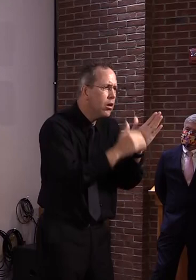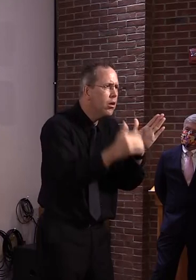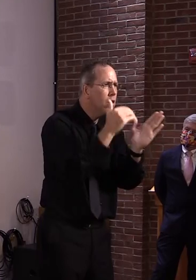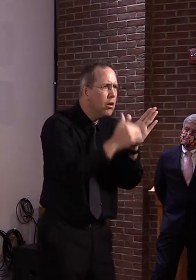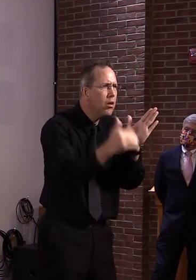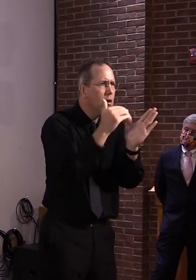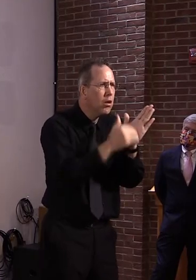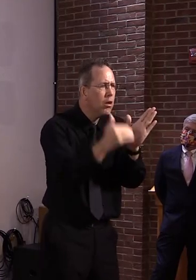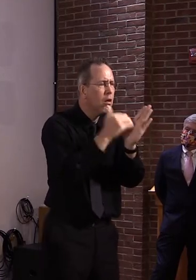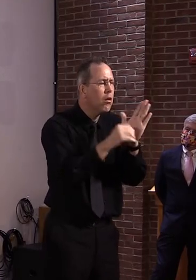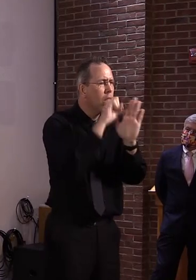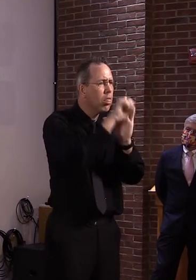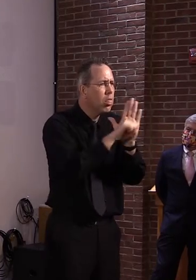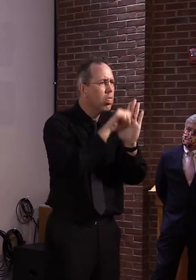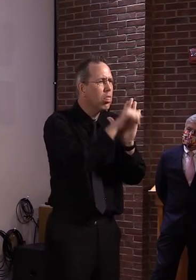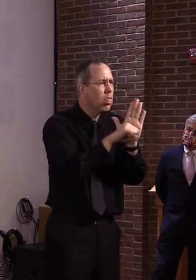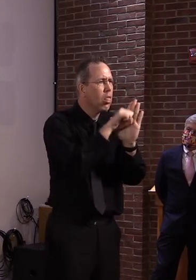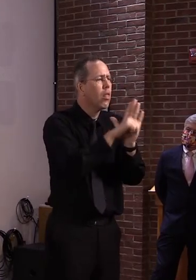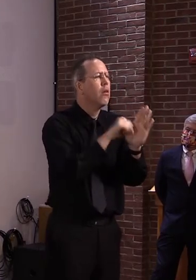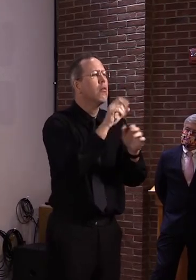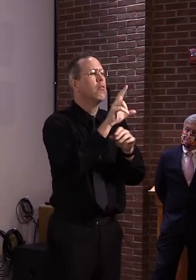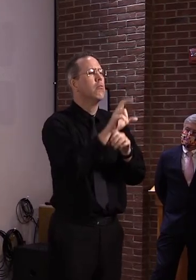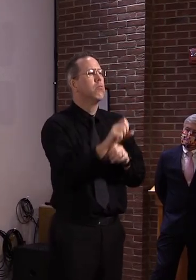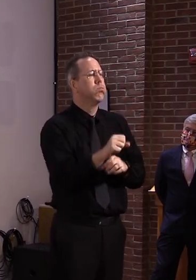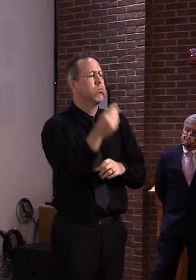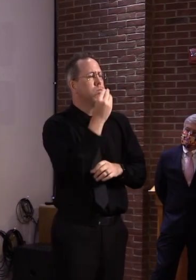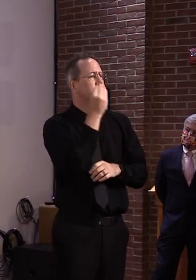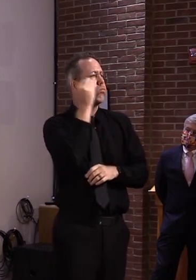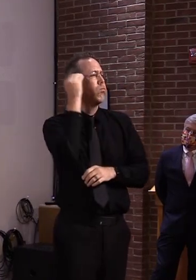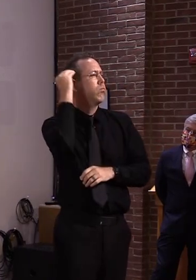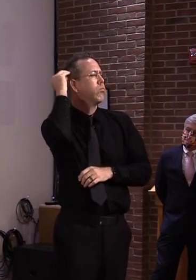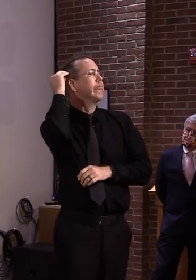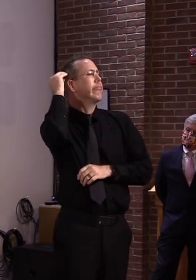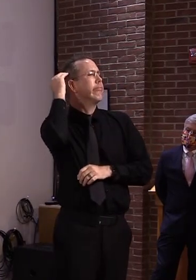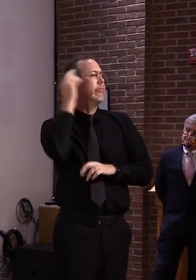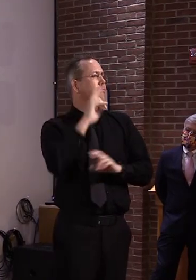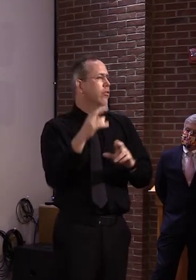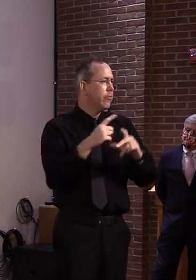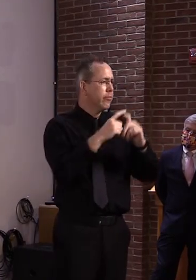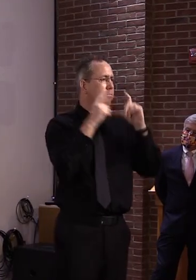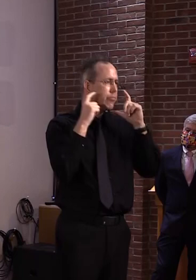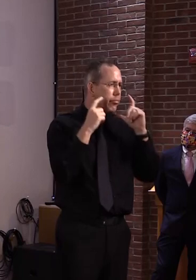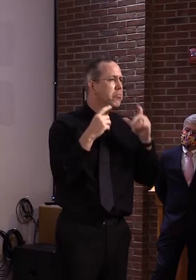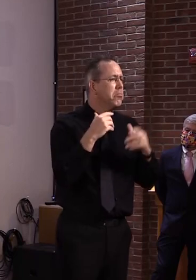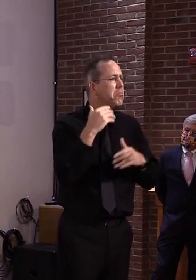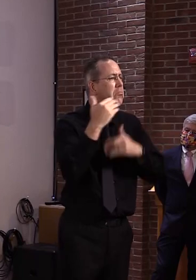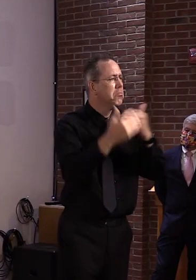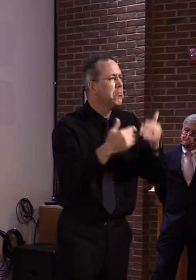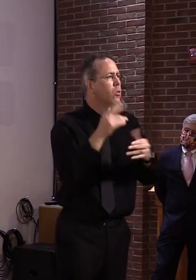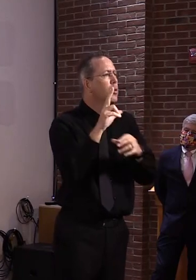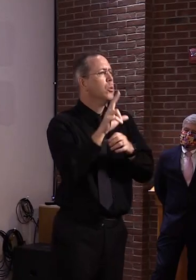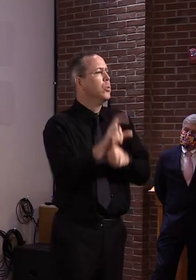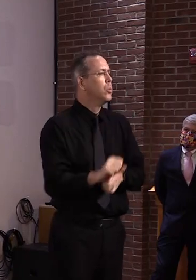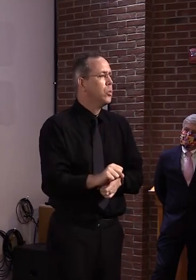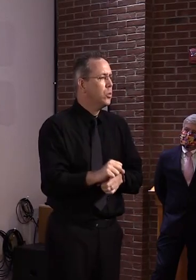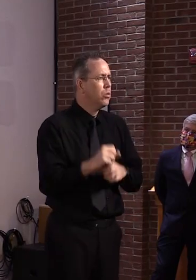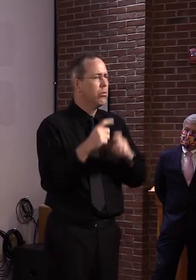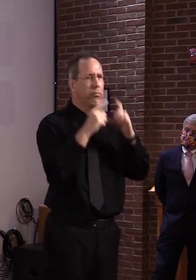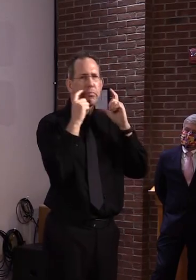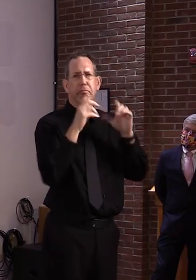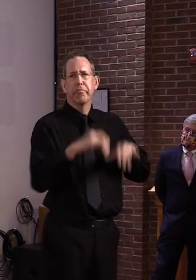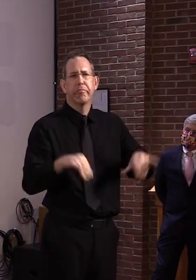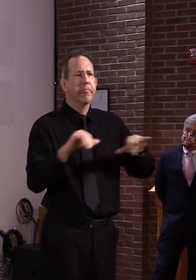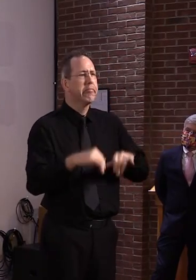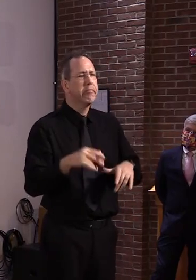you keep seeing it over and you suddenly, it sinks in at one point based on an experience you've had. And we do have great data. We